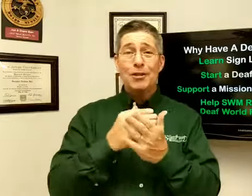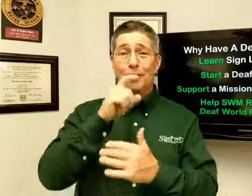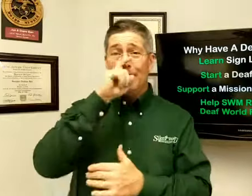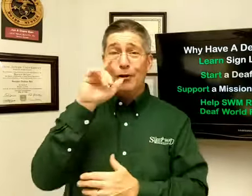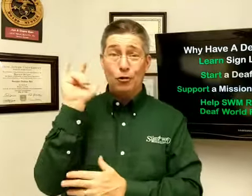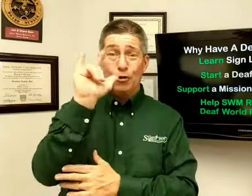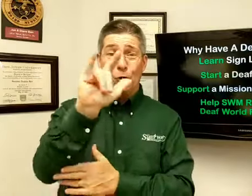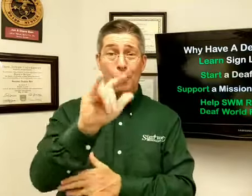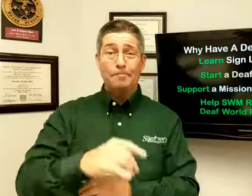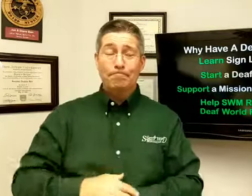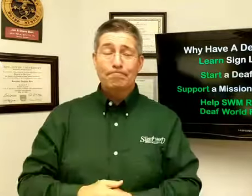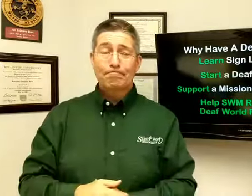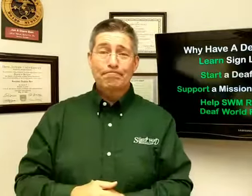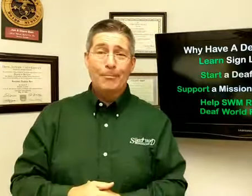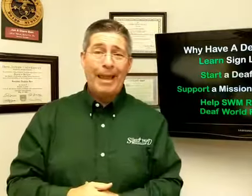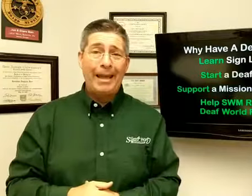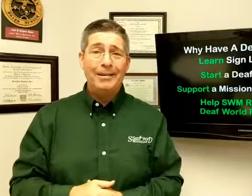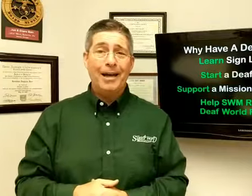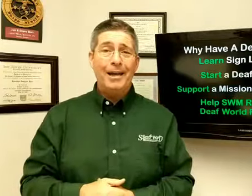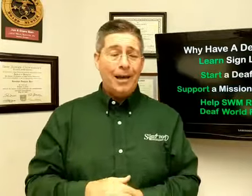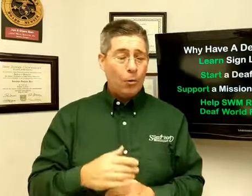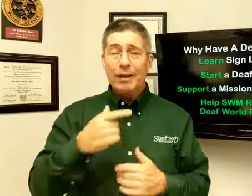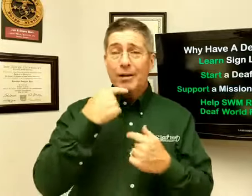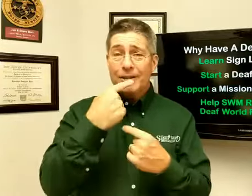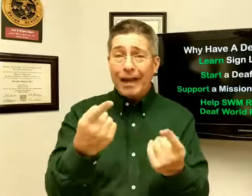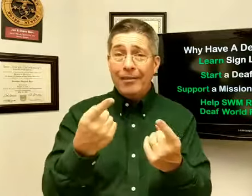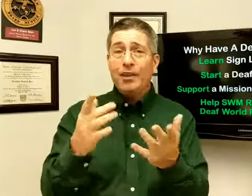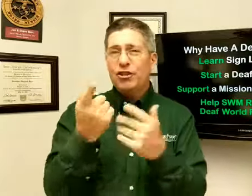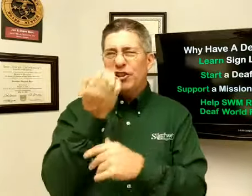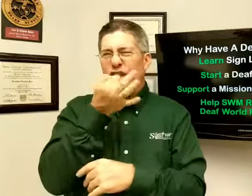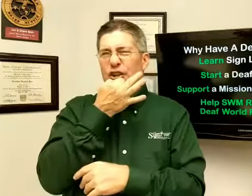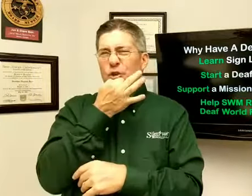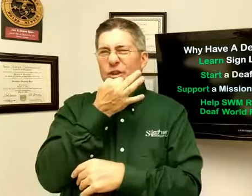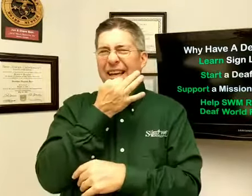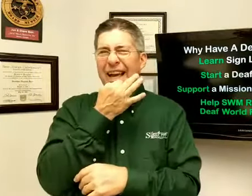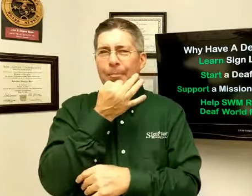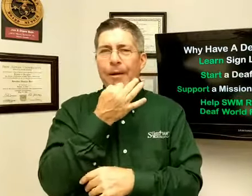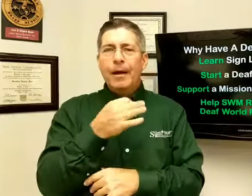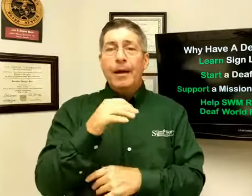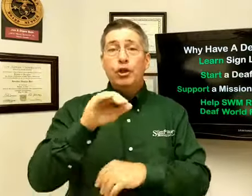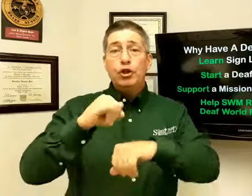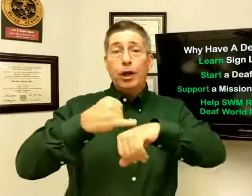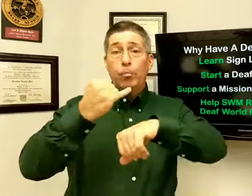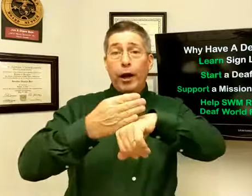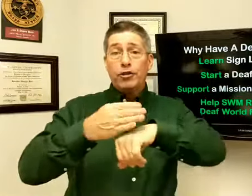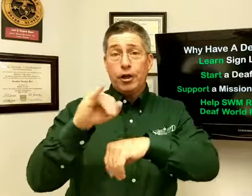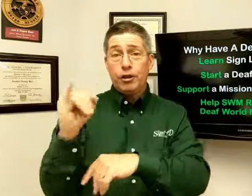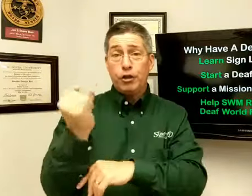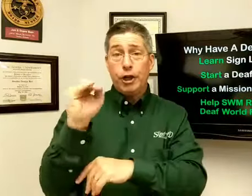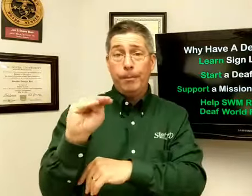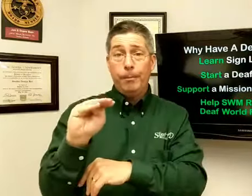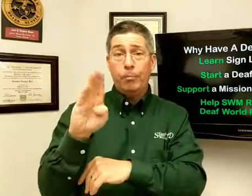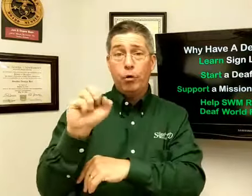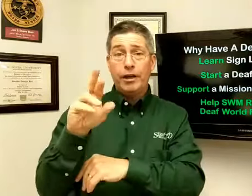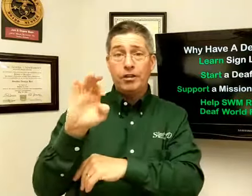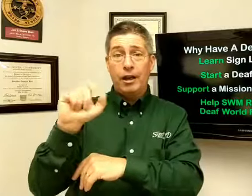of Eagle Soar. And I wanted to say this just in a short time. Jim Braceland. Jim Braceland.